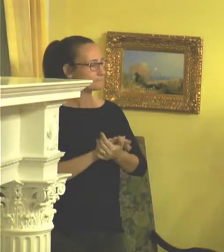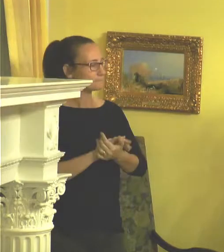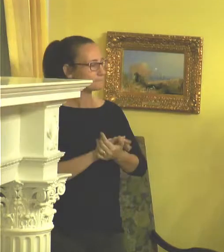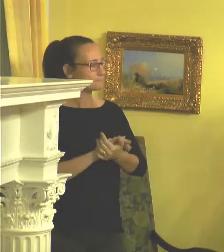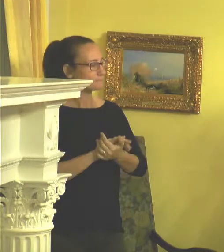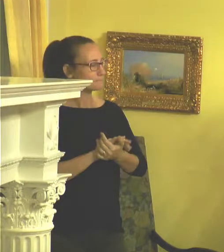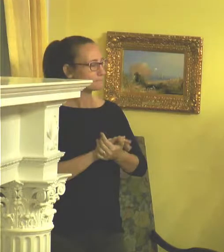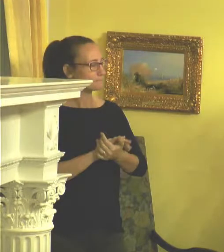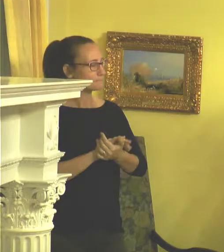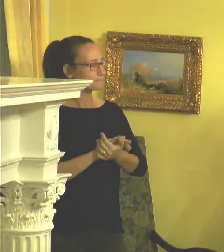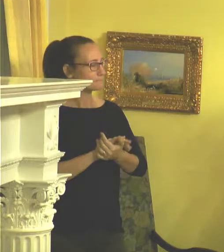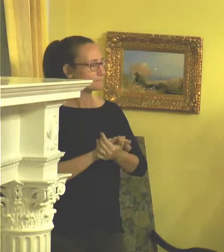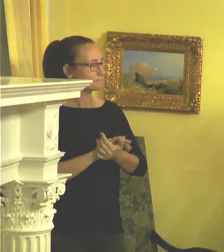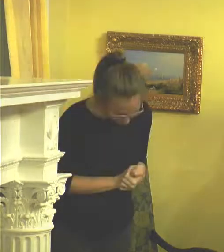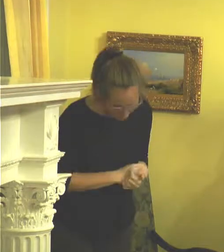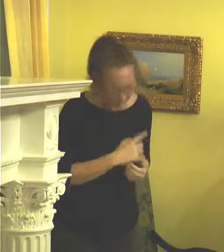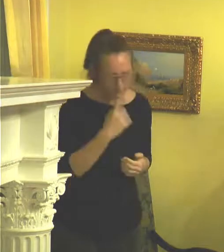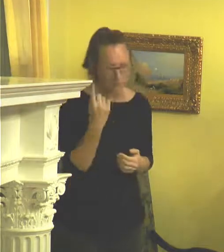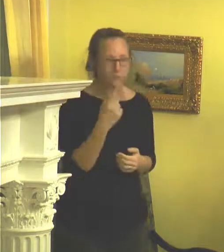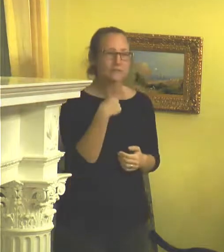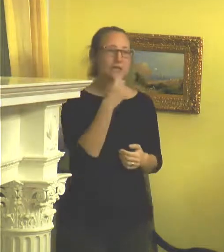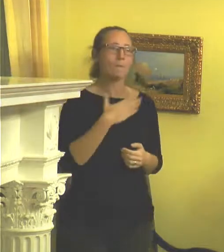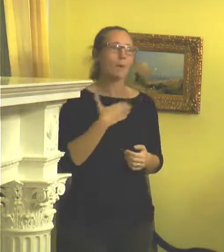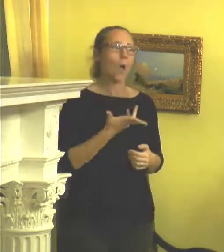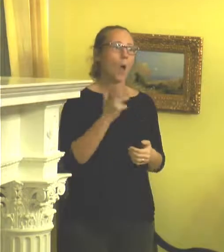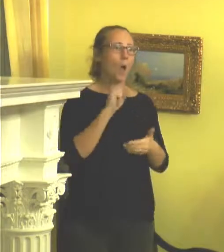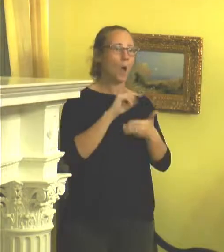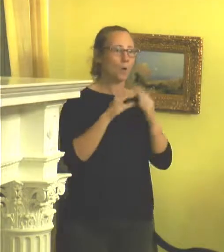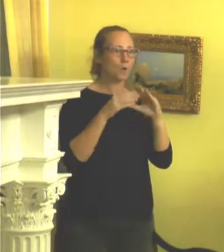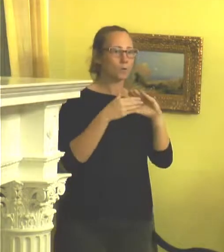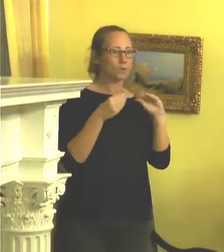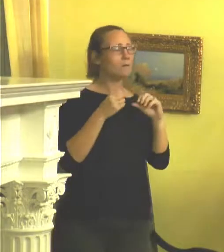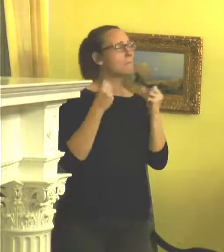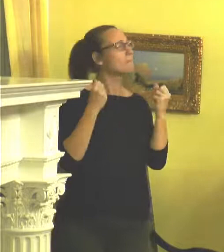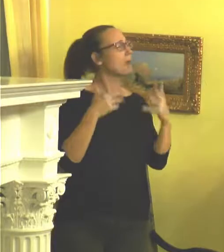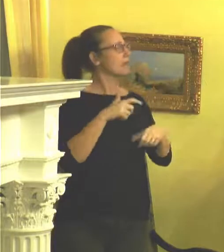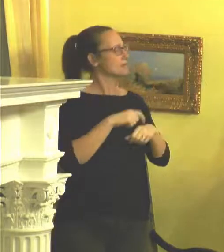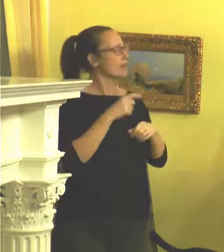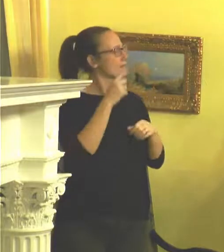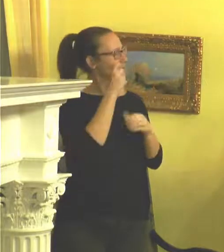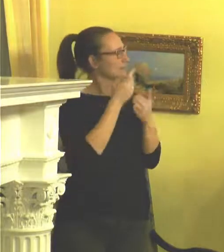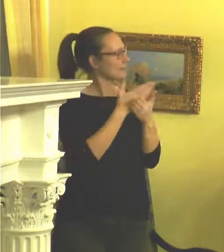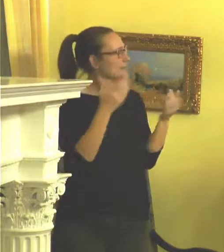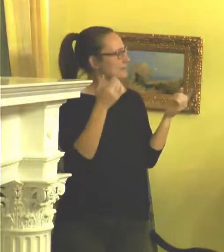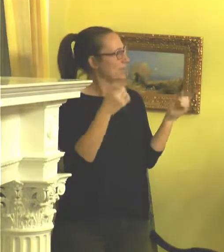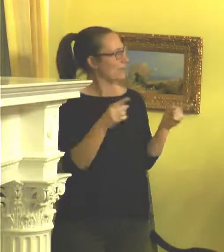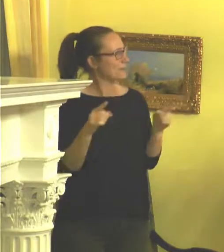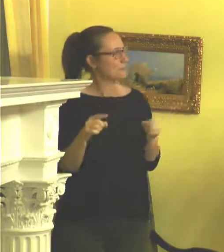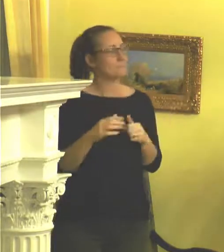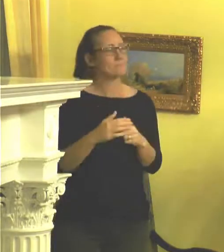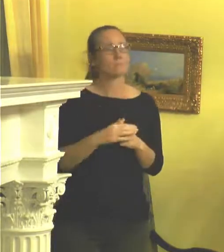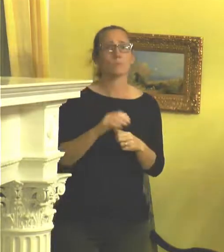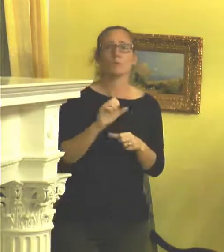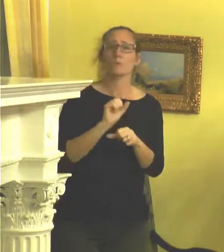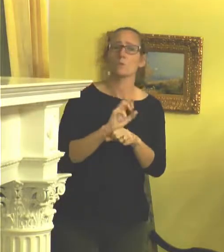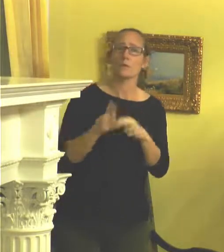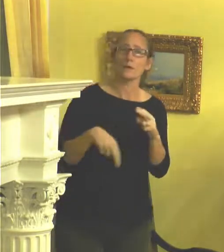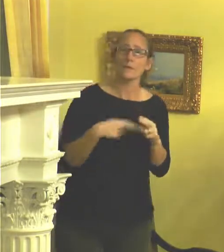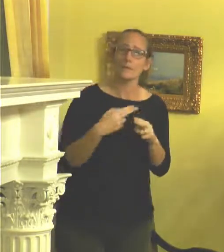it's always kind of just telling my own story. A lot of times it's because things happen. The body work about little,